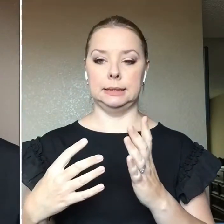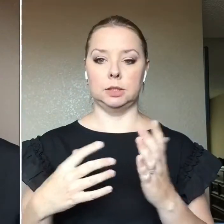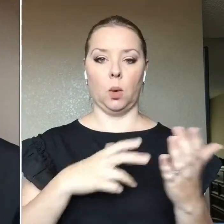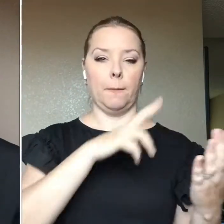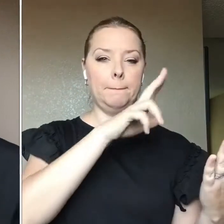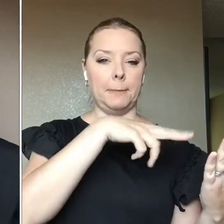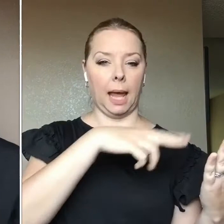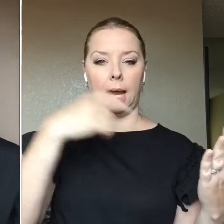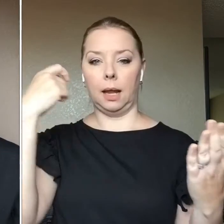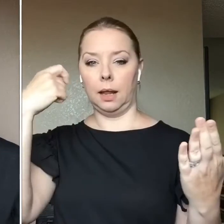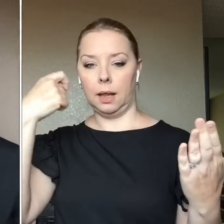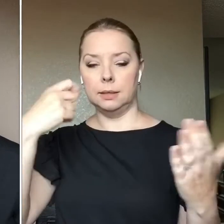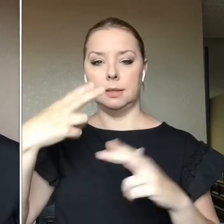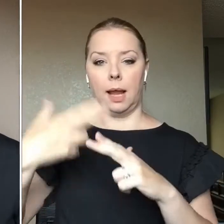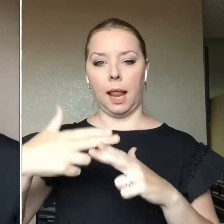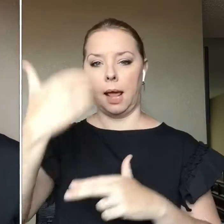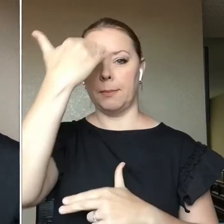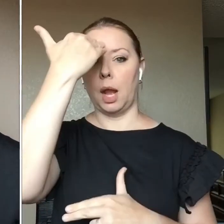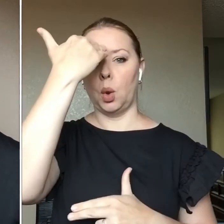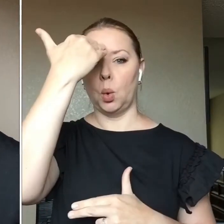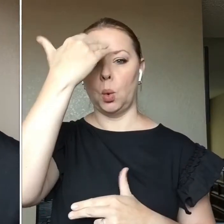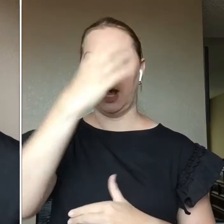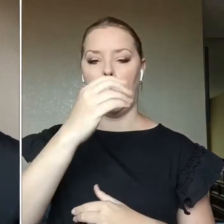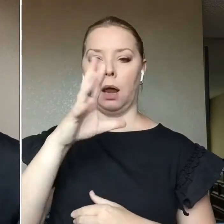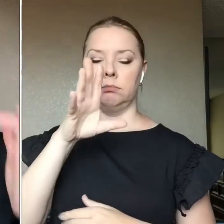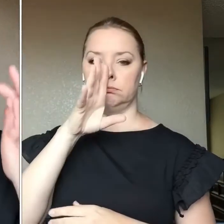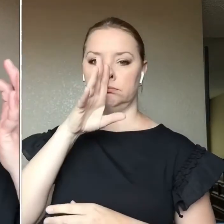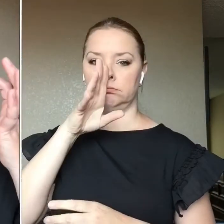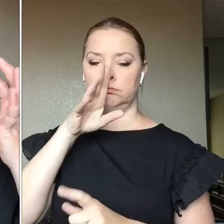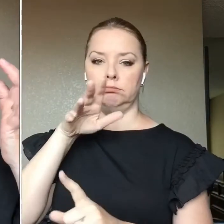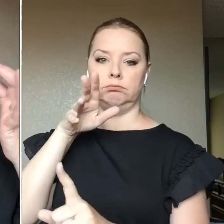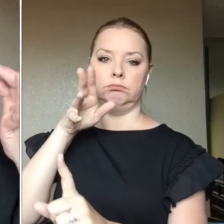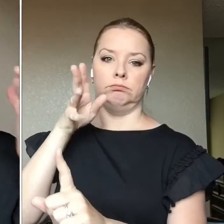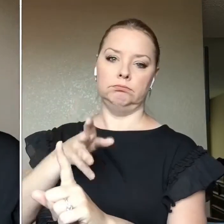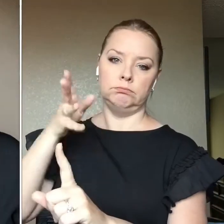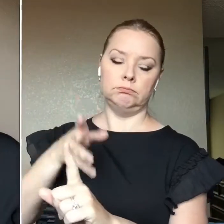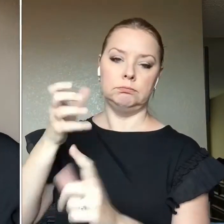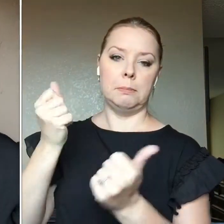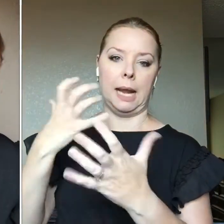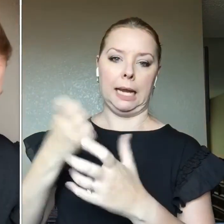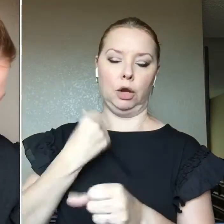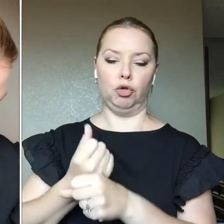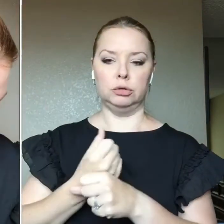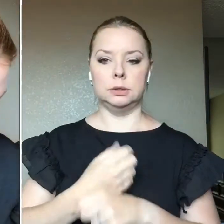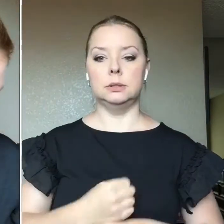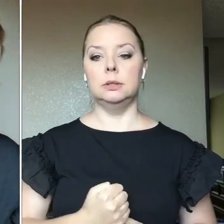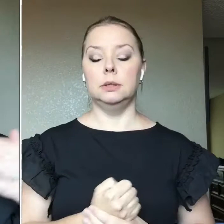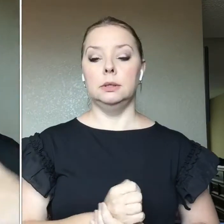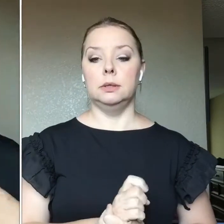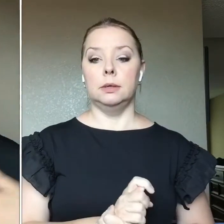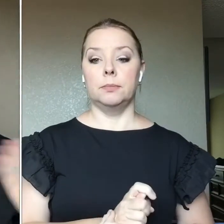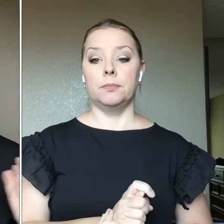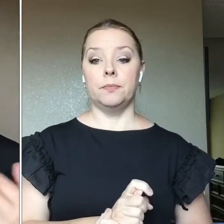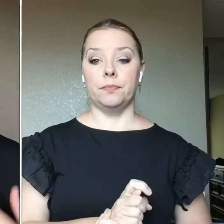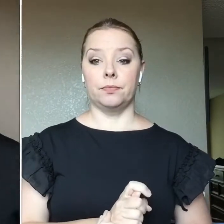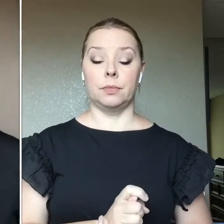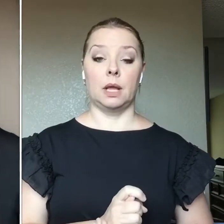was a name I knew And gravitated towards For a number of years I no longer have a drugstore